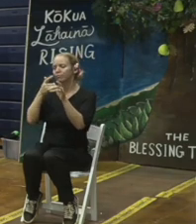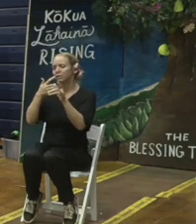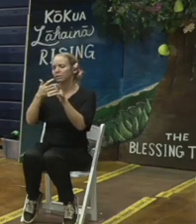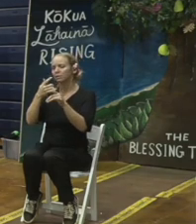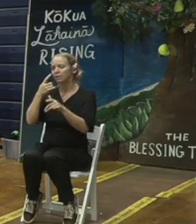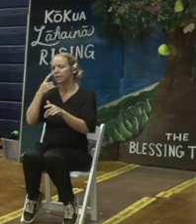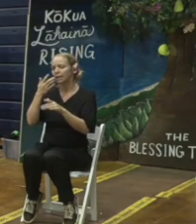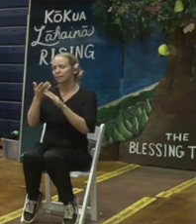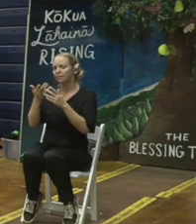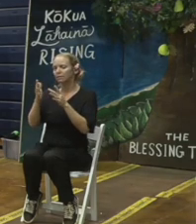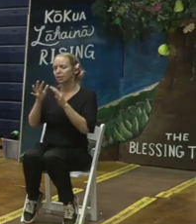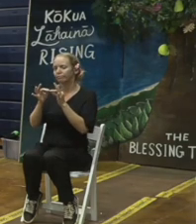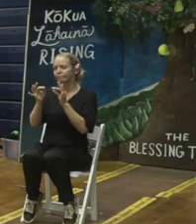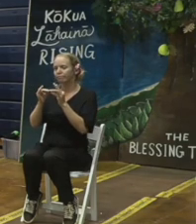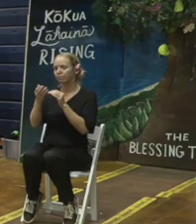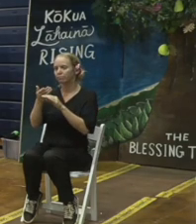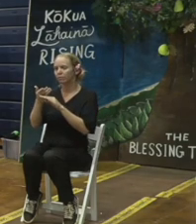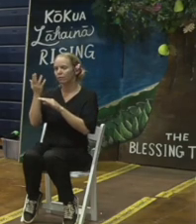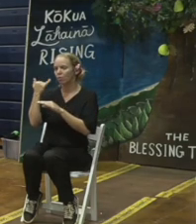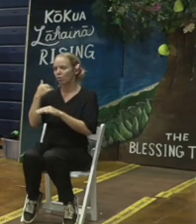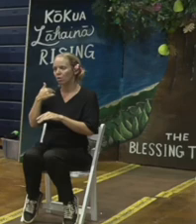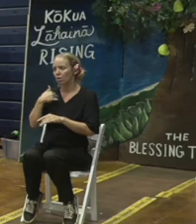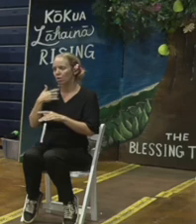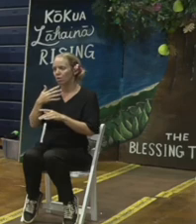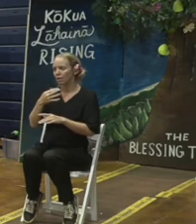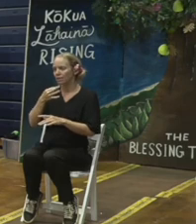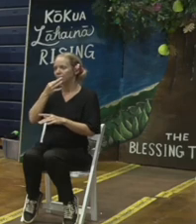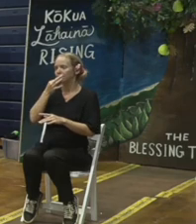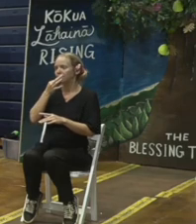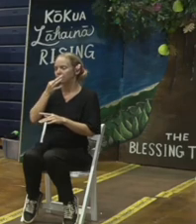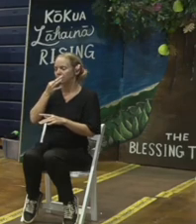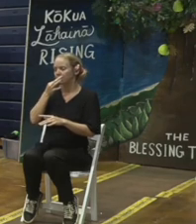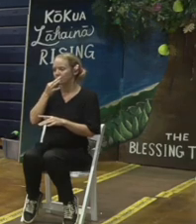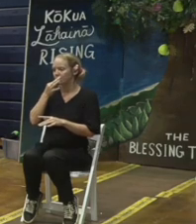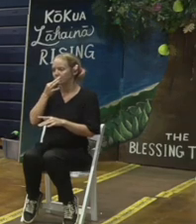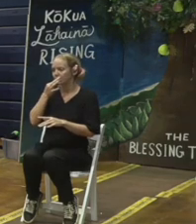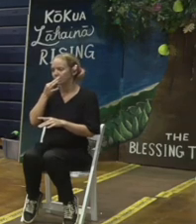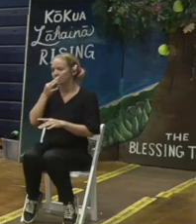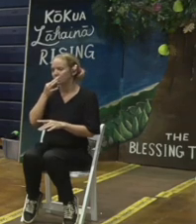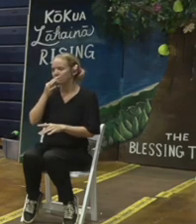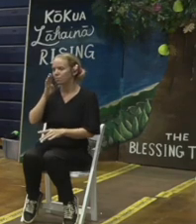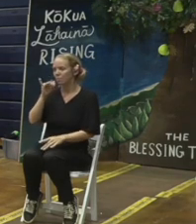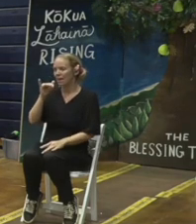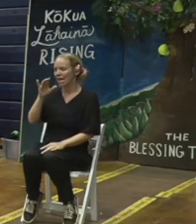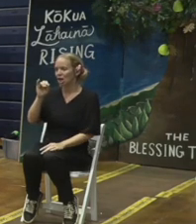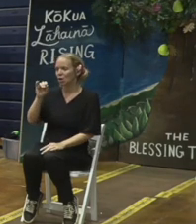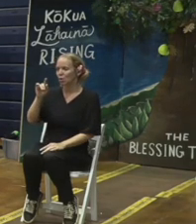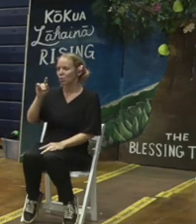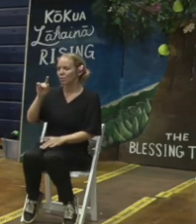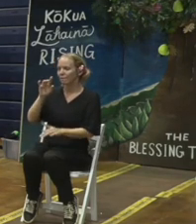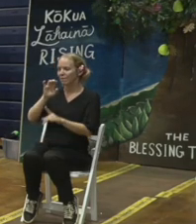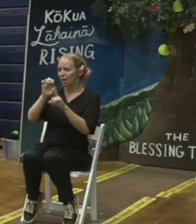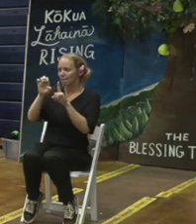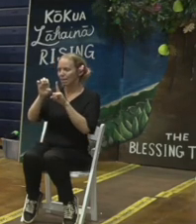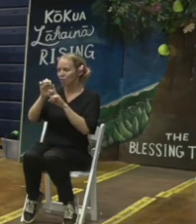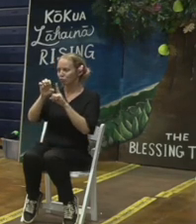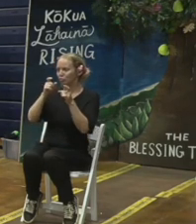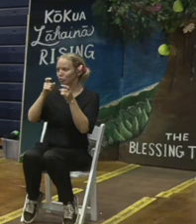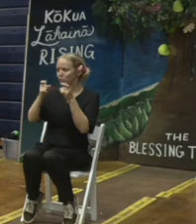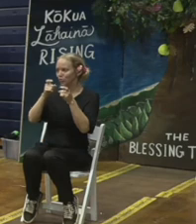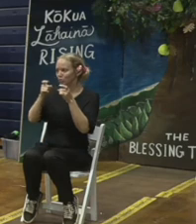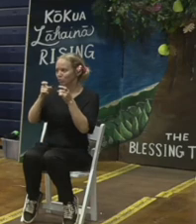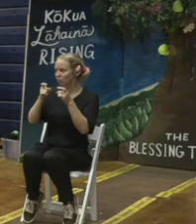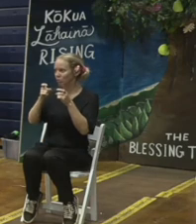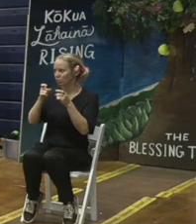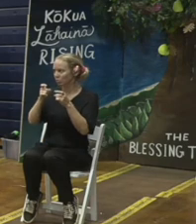before two that I specialize in bioregenerative physiochemical hybrid environmental control and life support systems for long